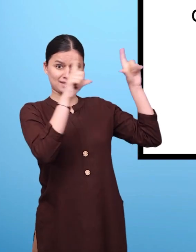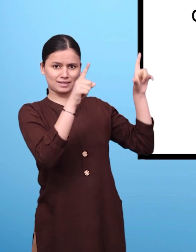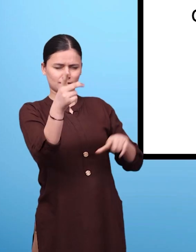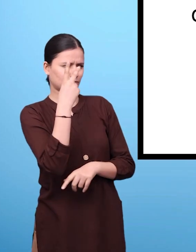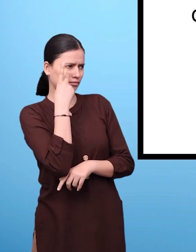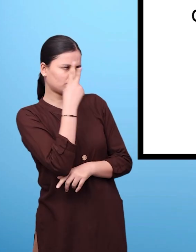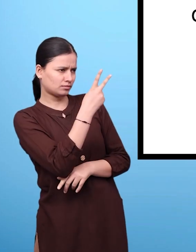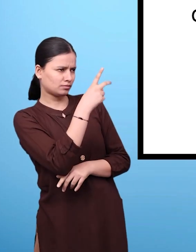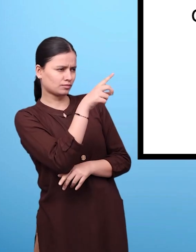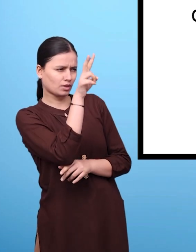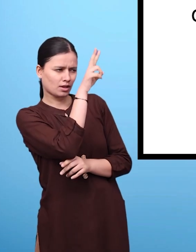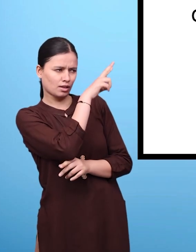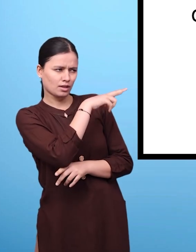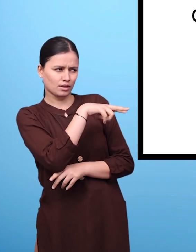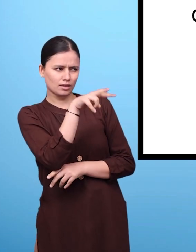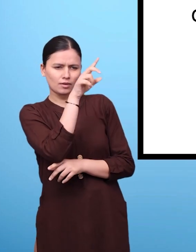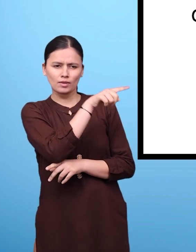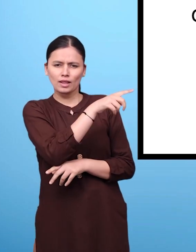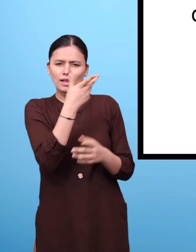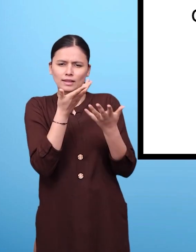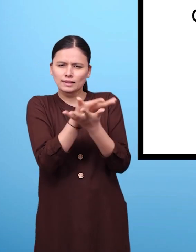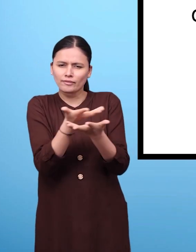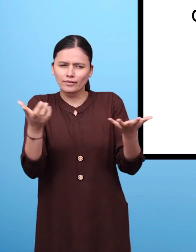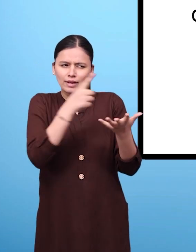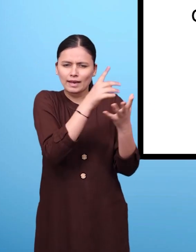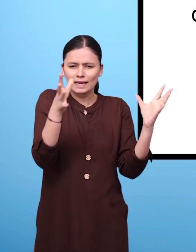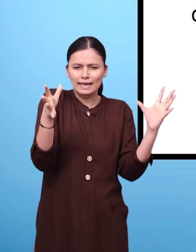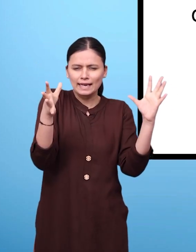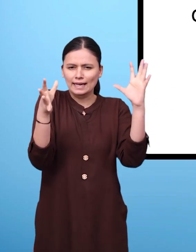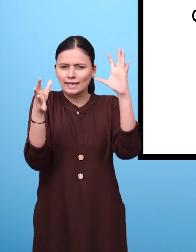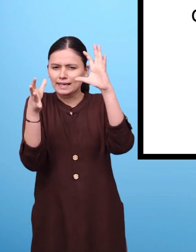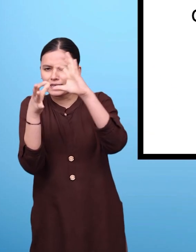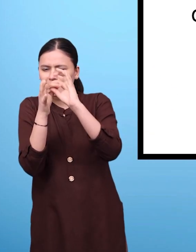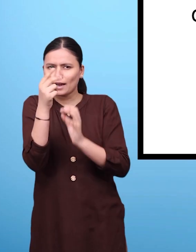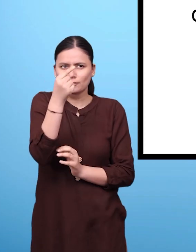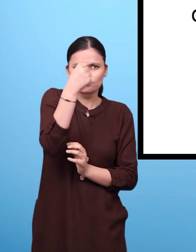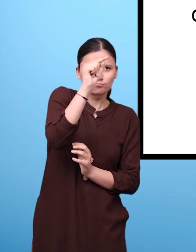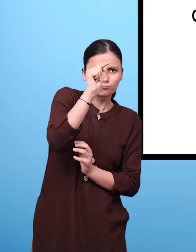Look at the picture and observe different musical instruments.